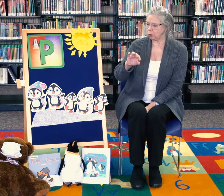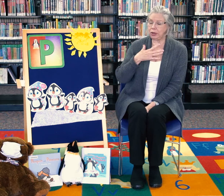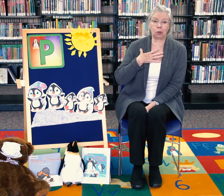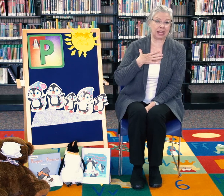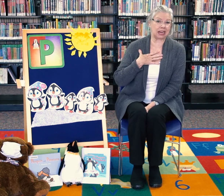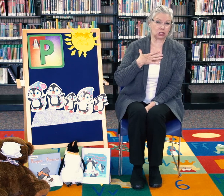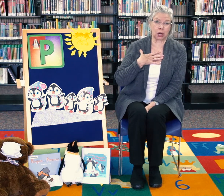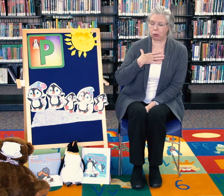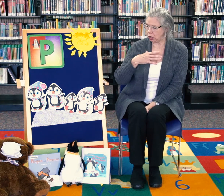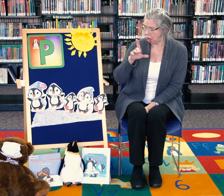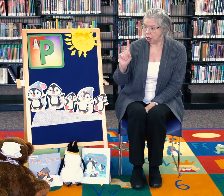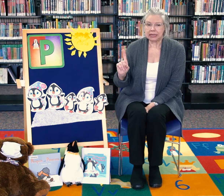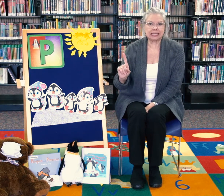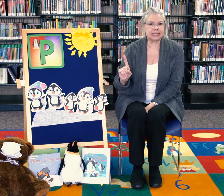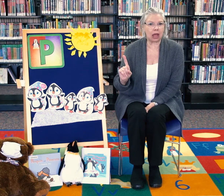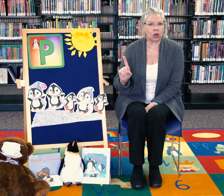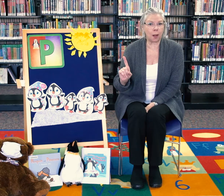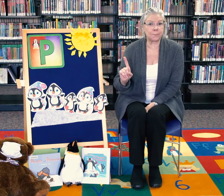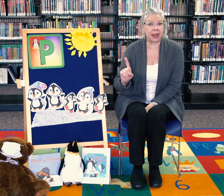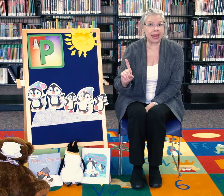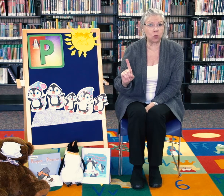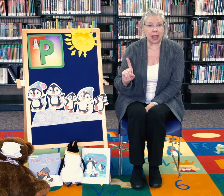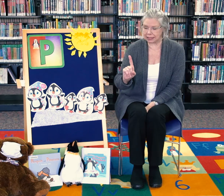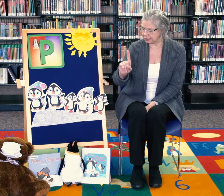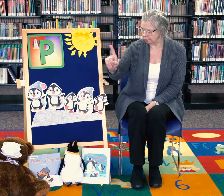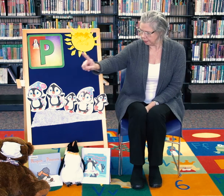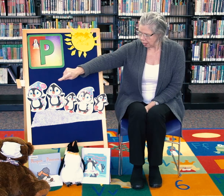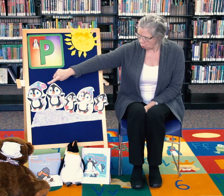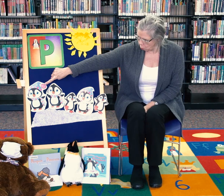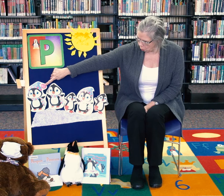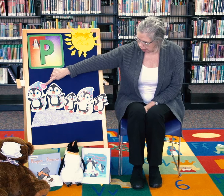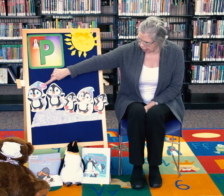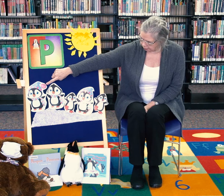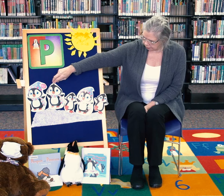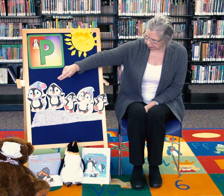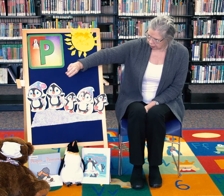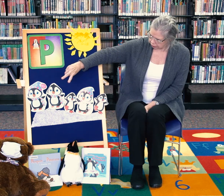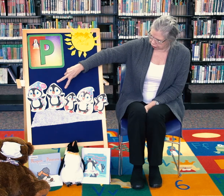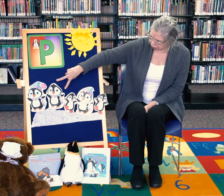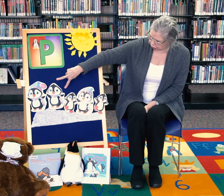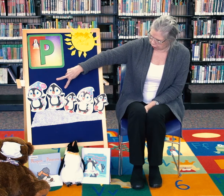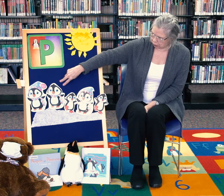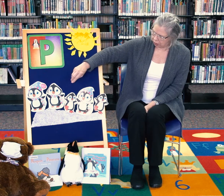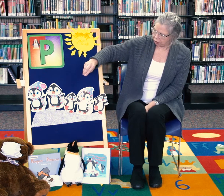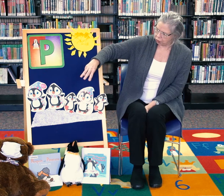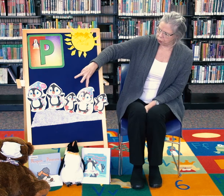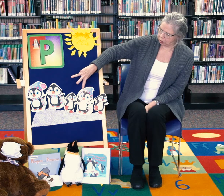We don't want to get in trouble. Let's count our penguins. One, two, three,